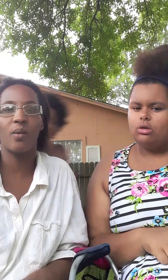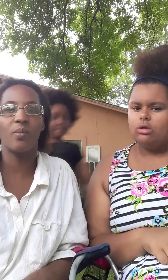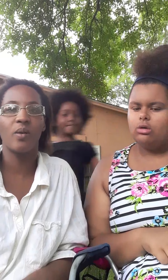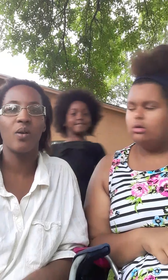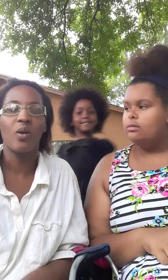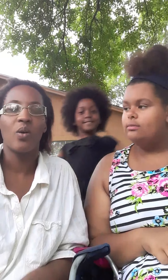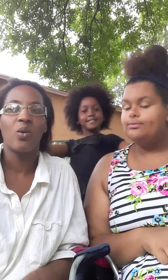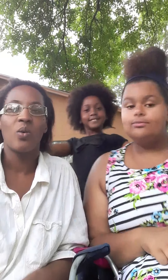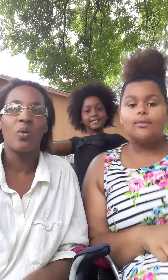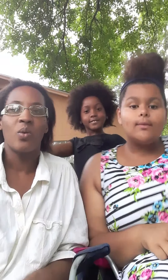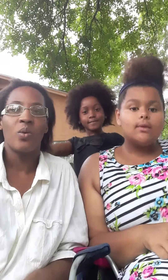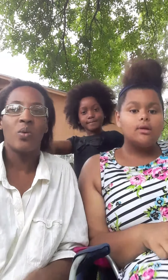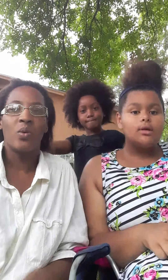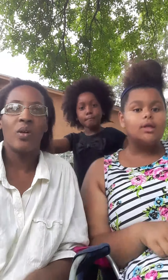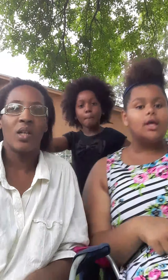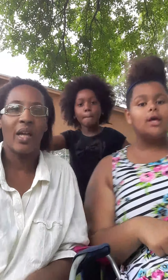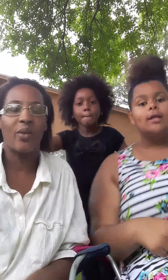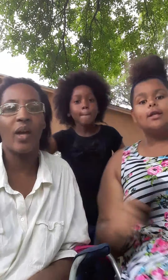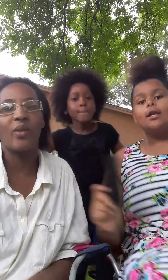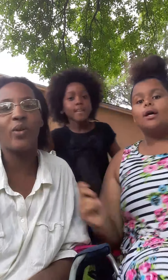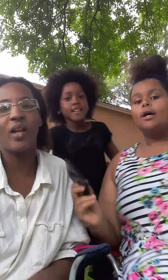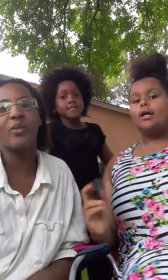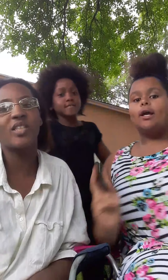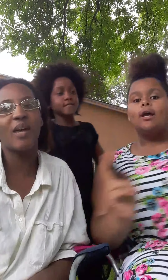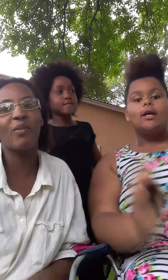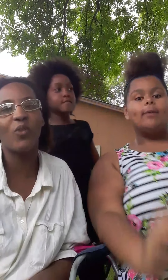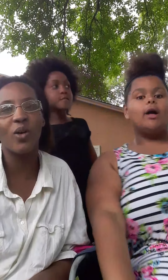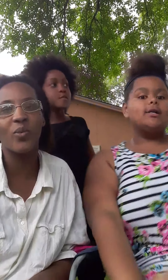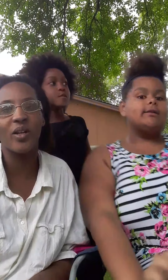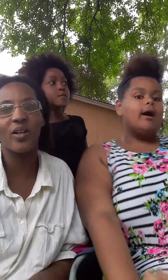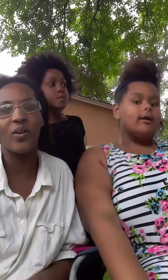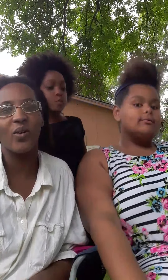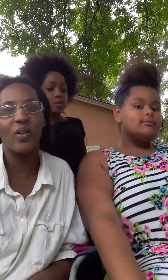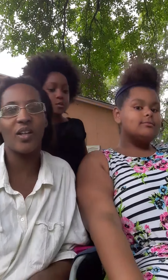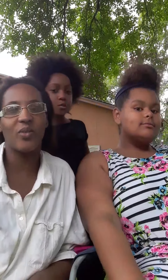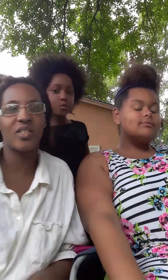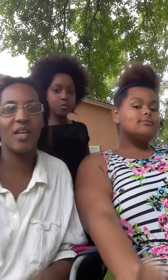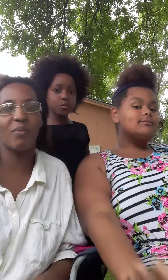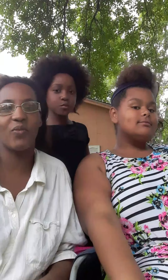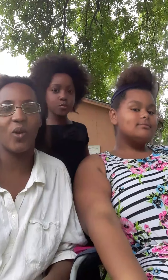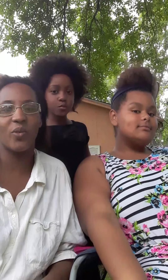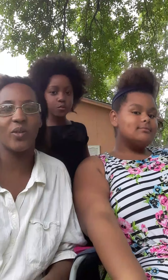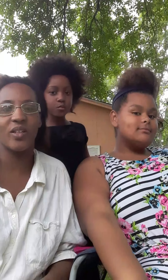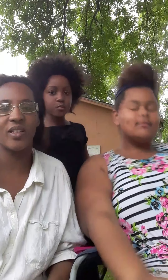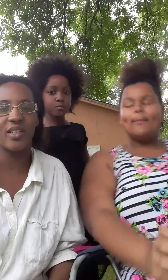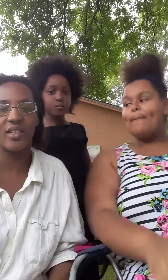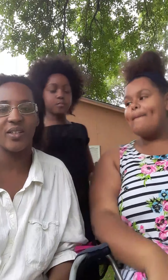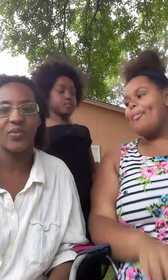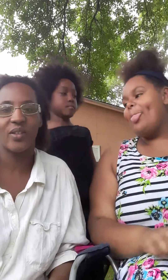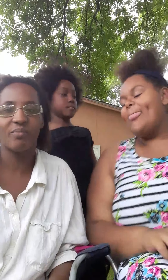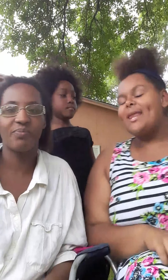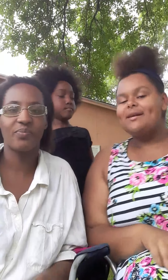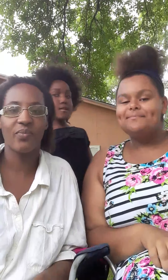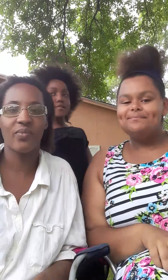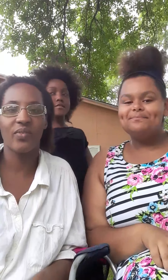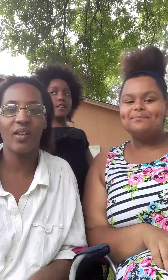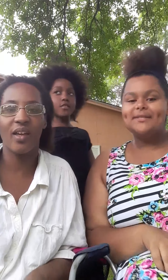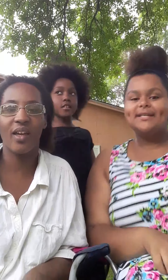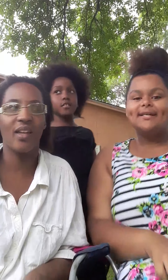like we said before like we said before we're gonna leave and